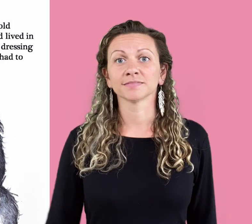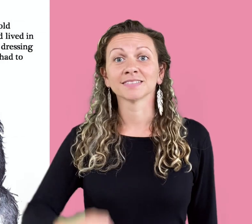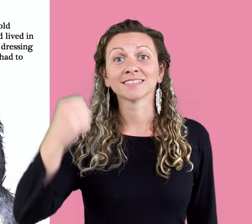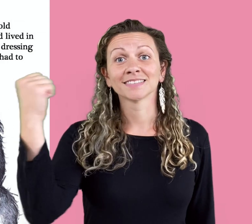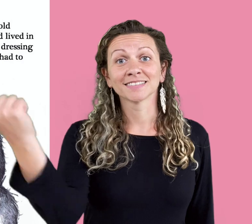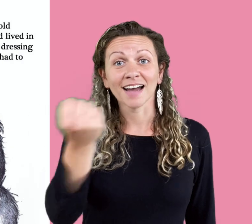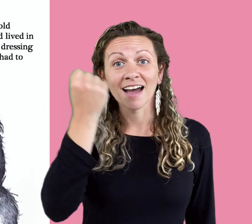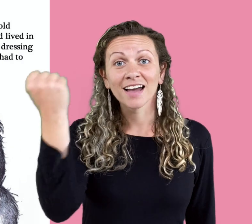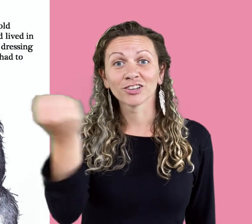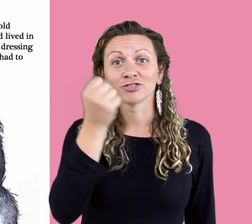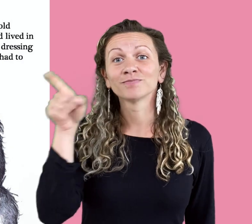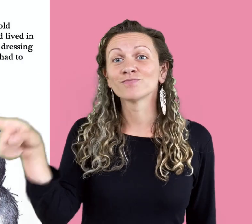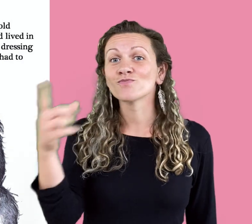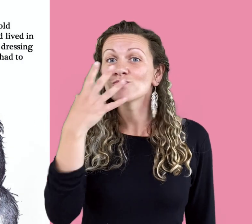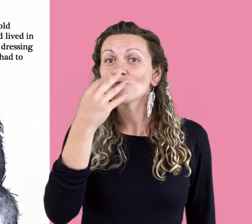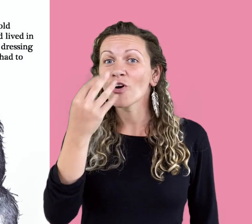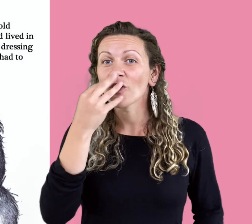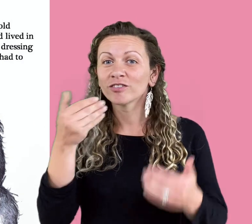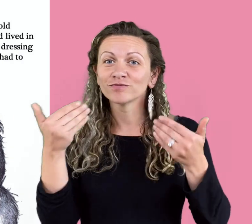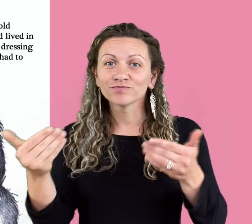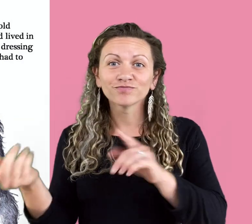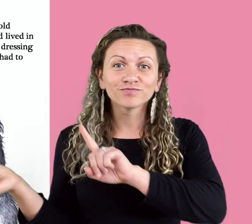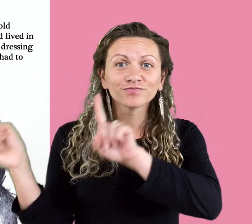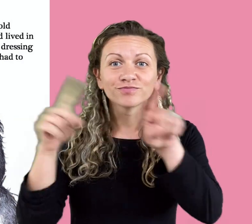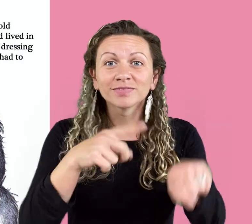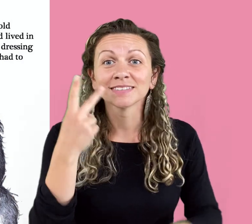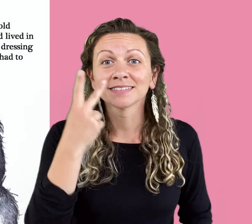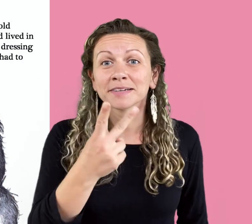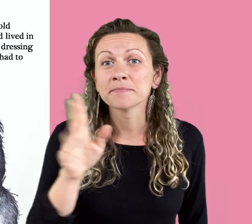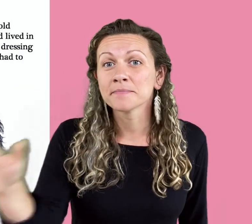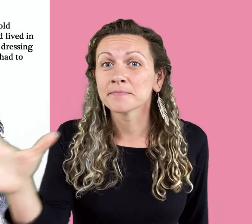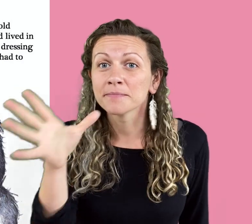On Saturday, the wolf went to see his old mother.